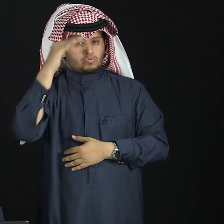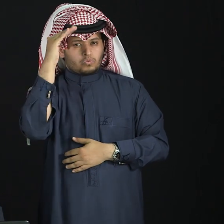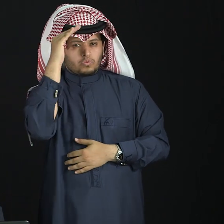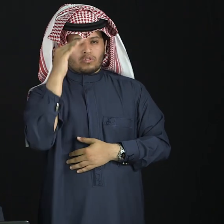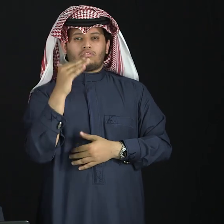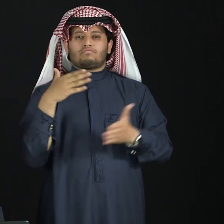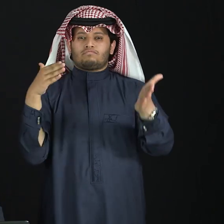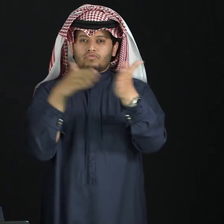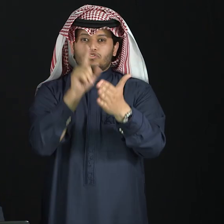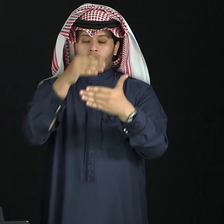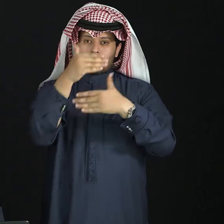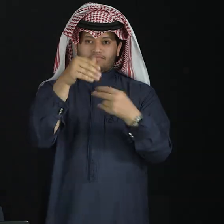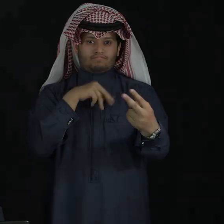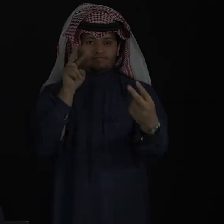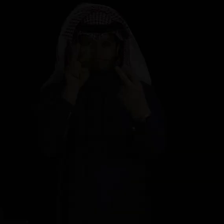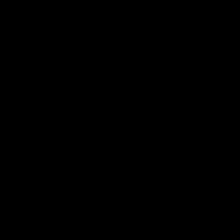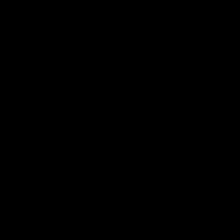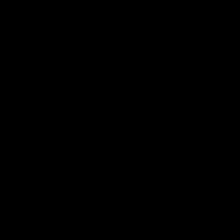very much for your, uh, watching.